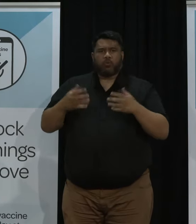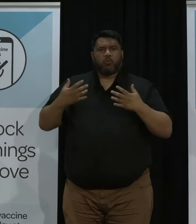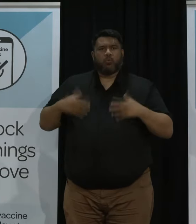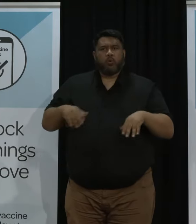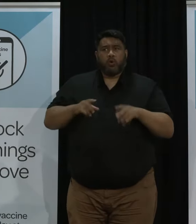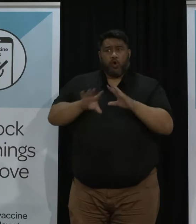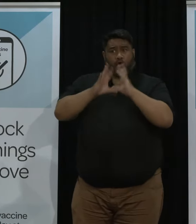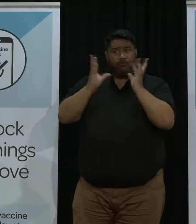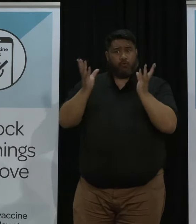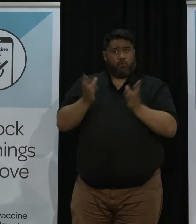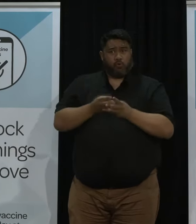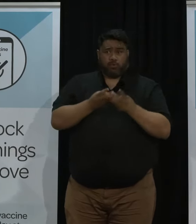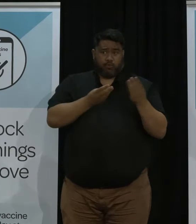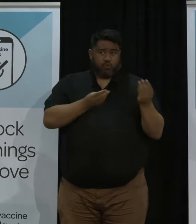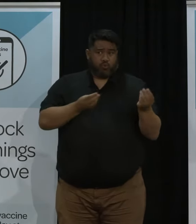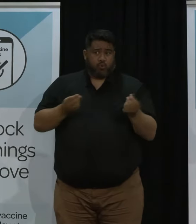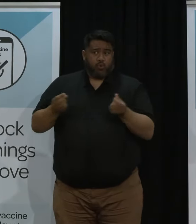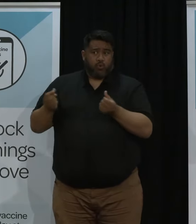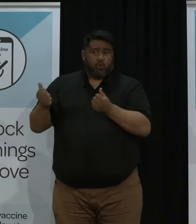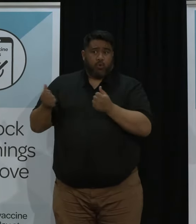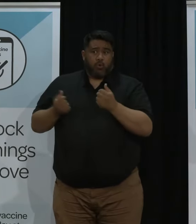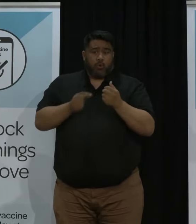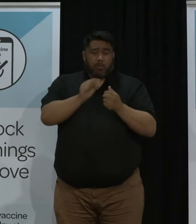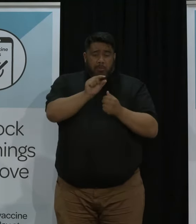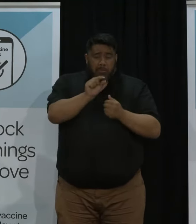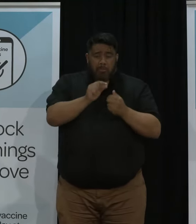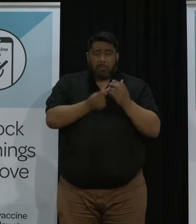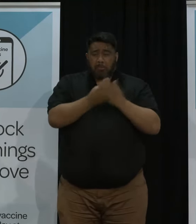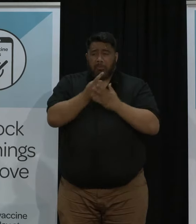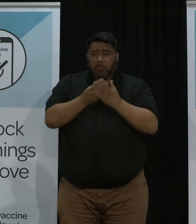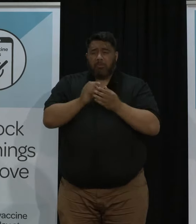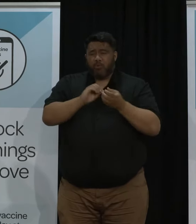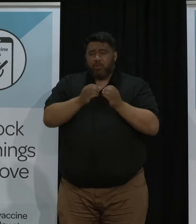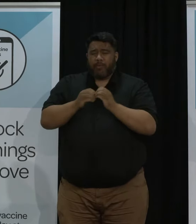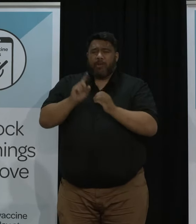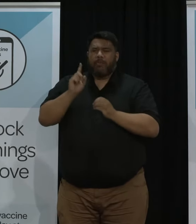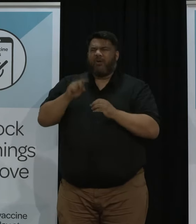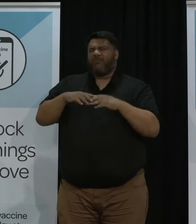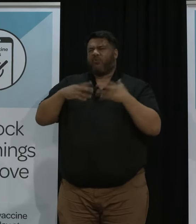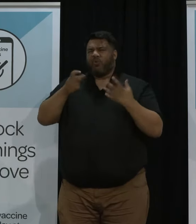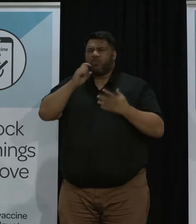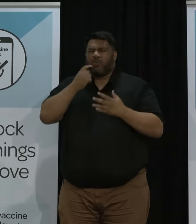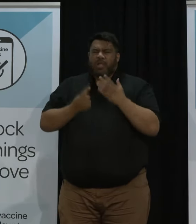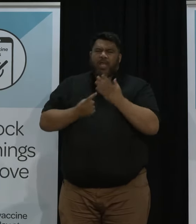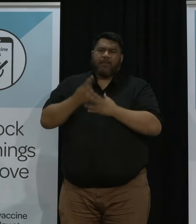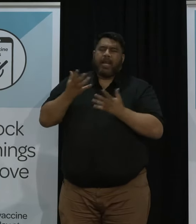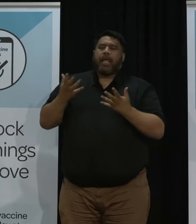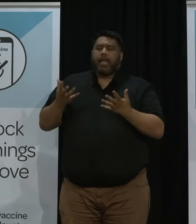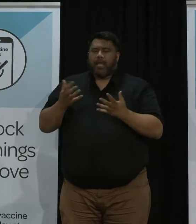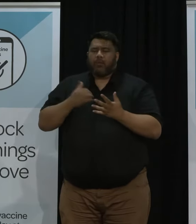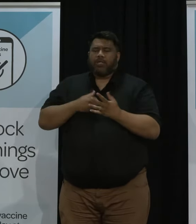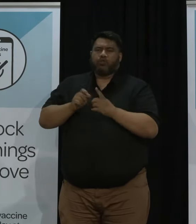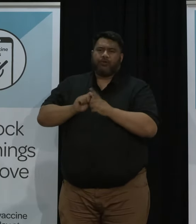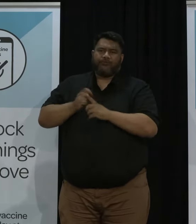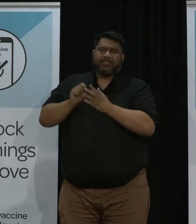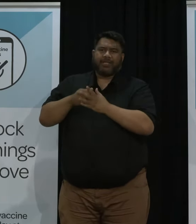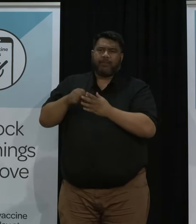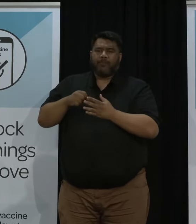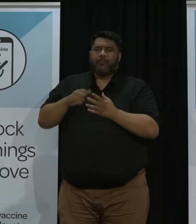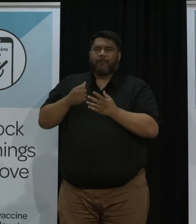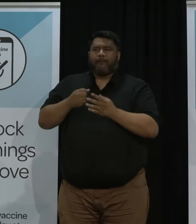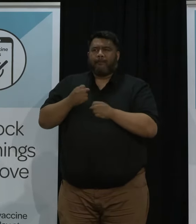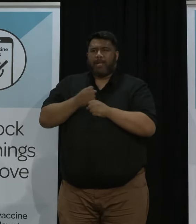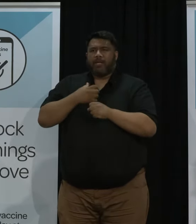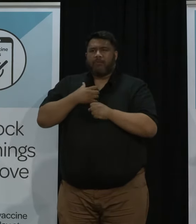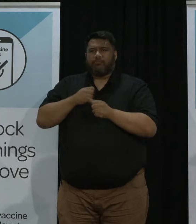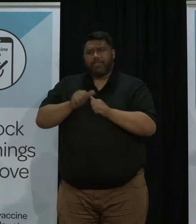small number of issues which is fantastic However, we do expect there to be some issues that we will work very hard to iron out very quickly